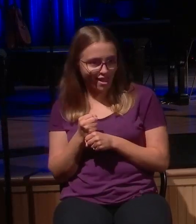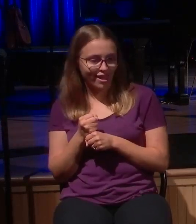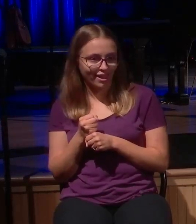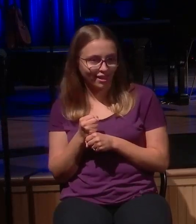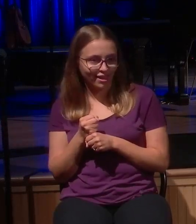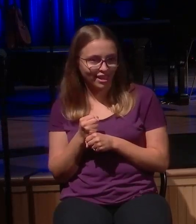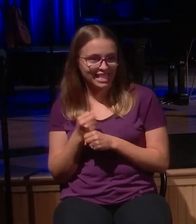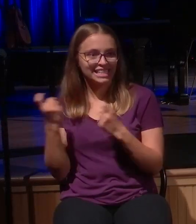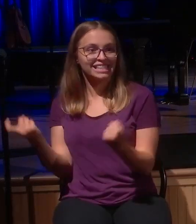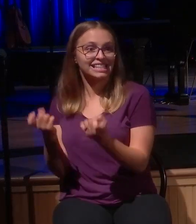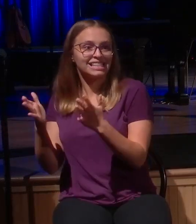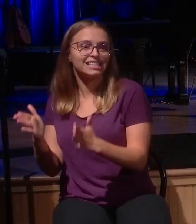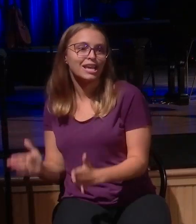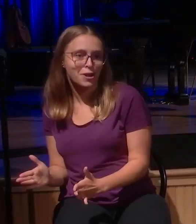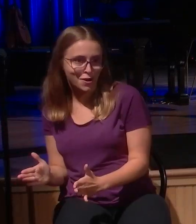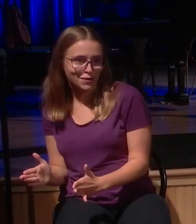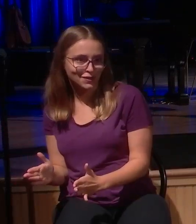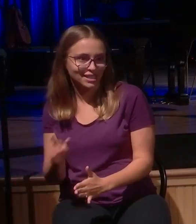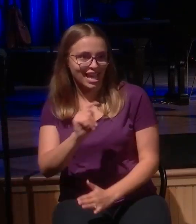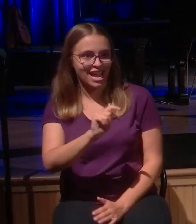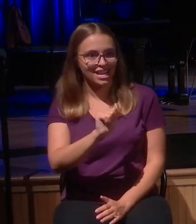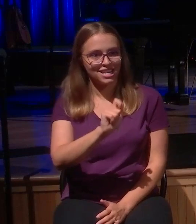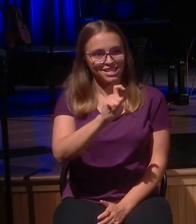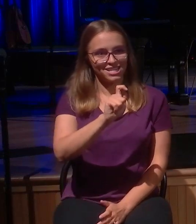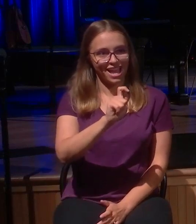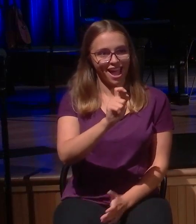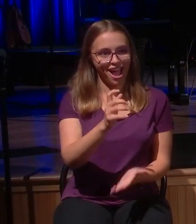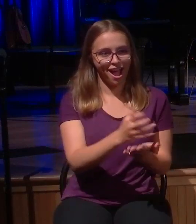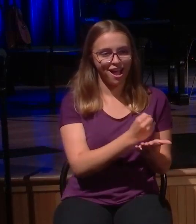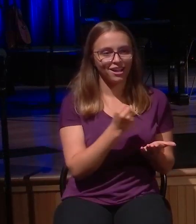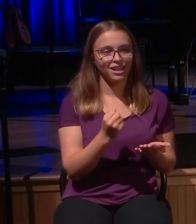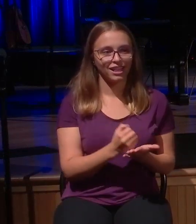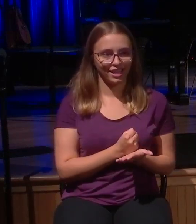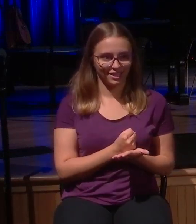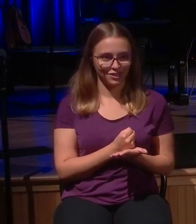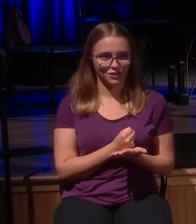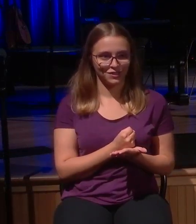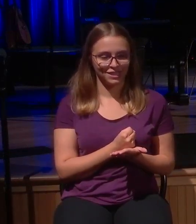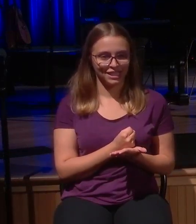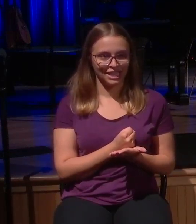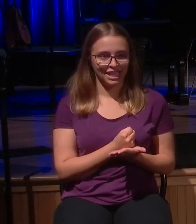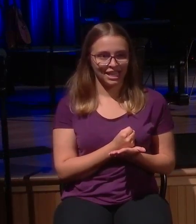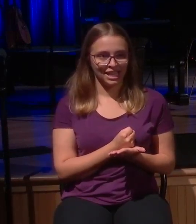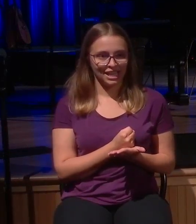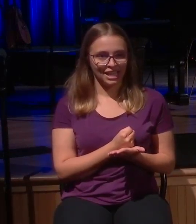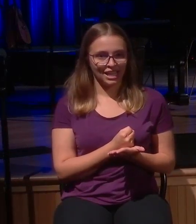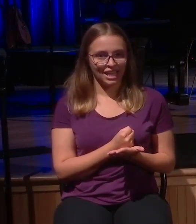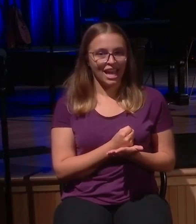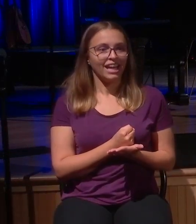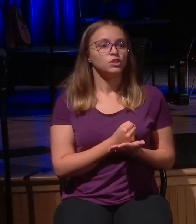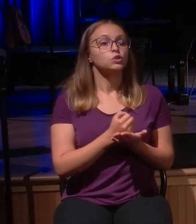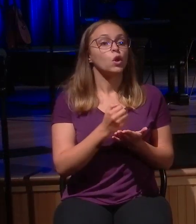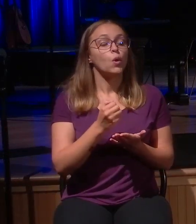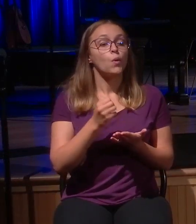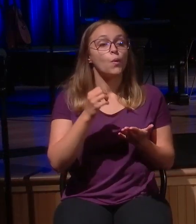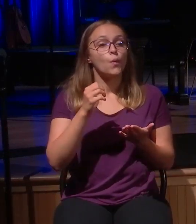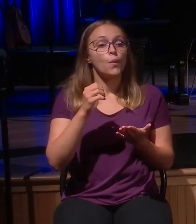between Jesus and the Pharisees over the key issue of how should one receive sinners. Now, isn't it